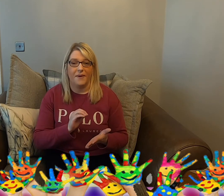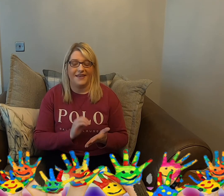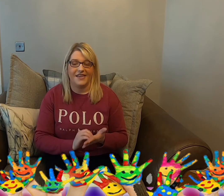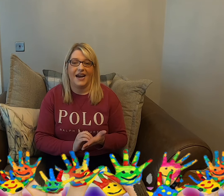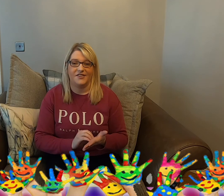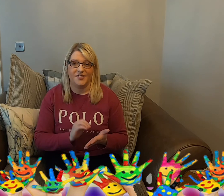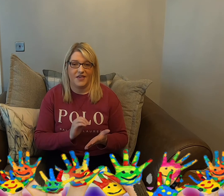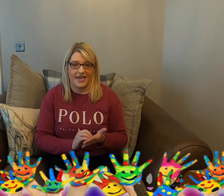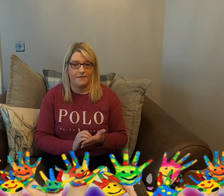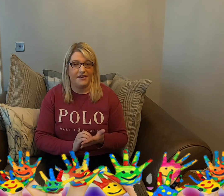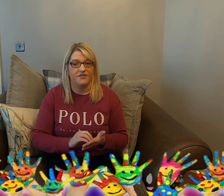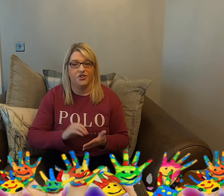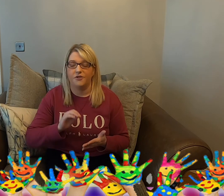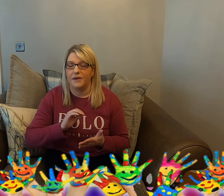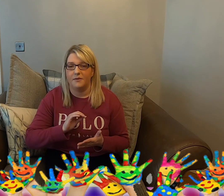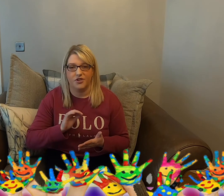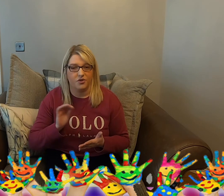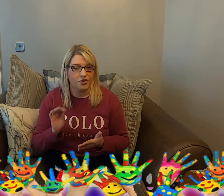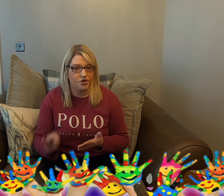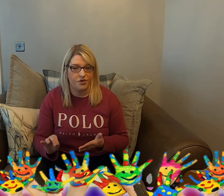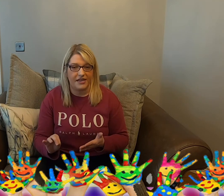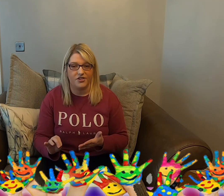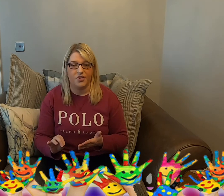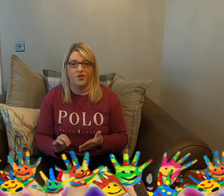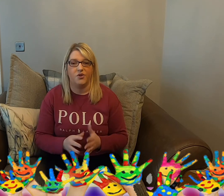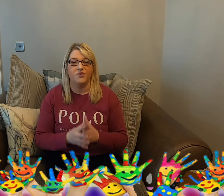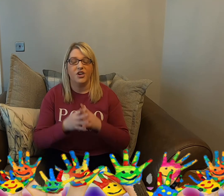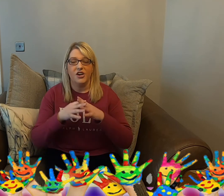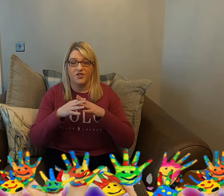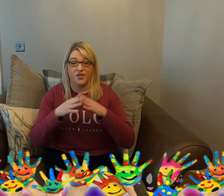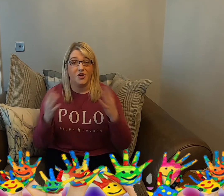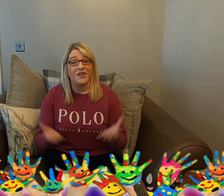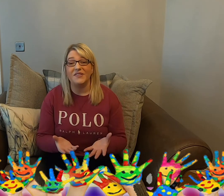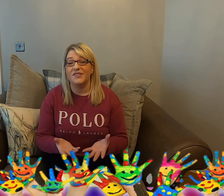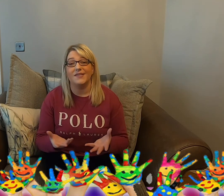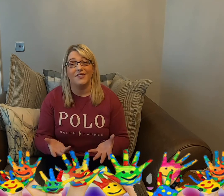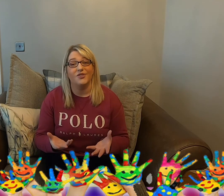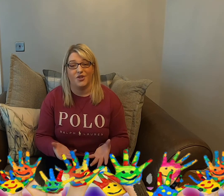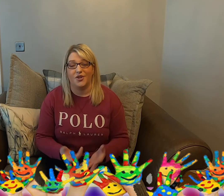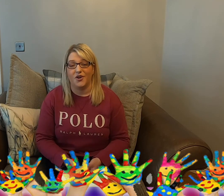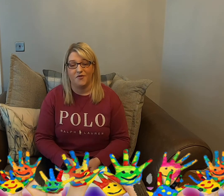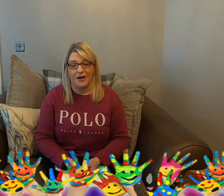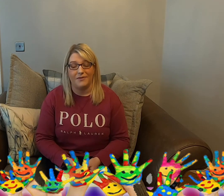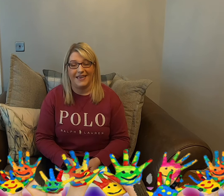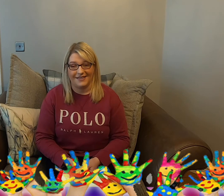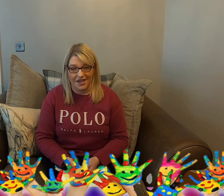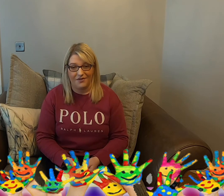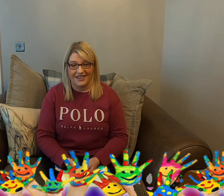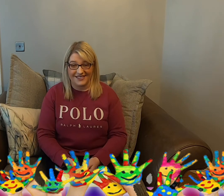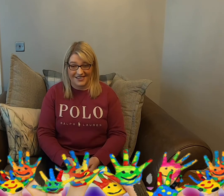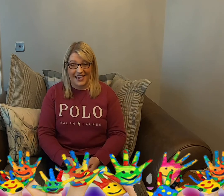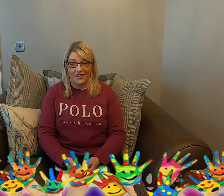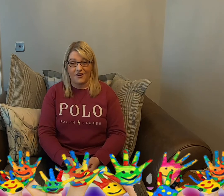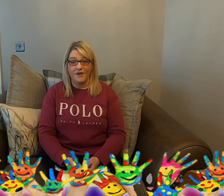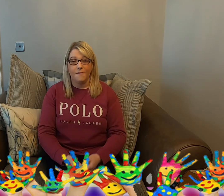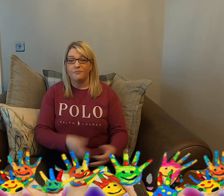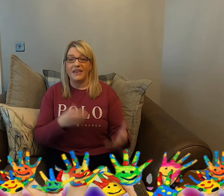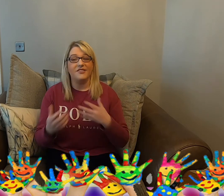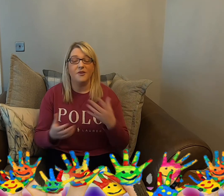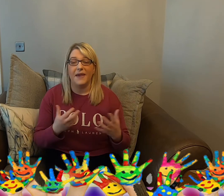be attached to the email. So you'll be able to go straight to those so that you can still do your family activities together. Things will be